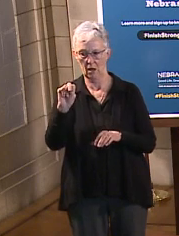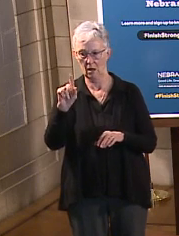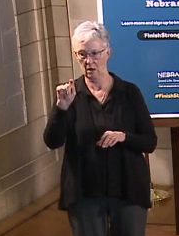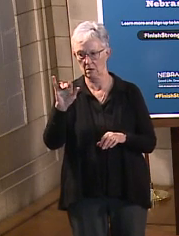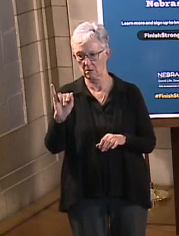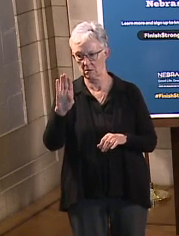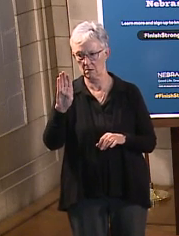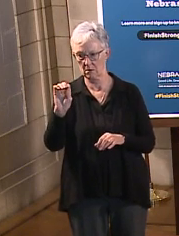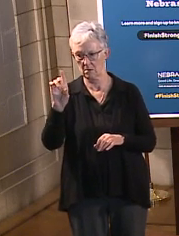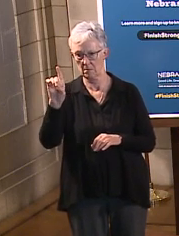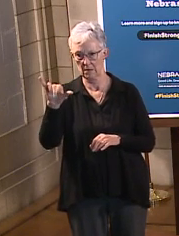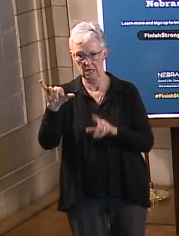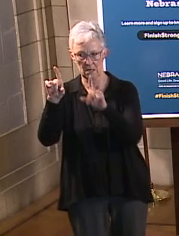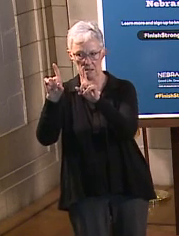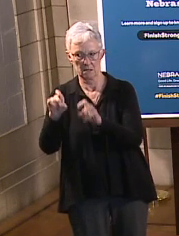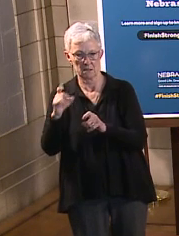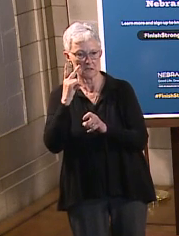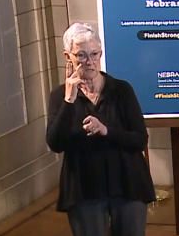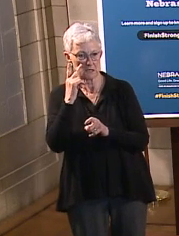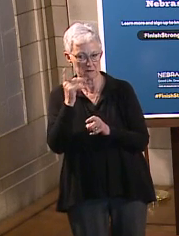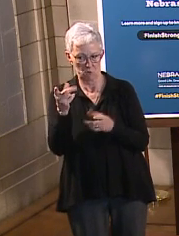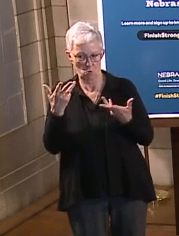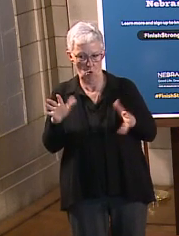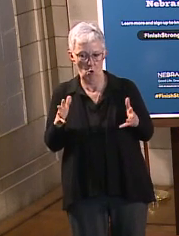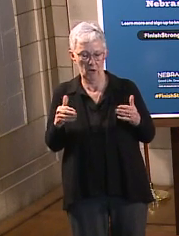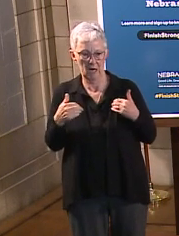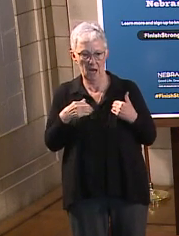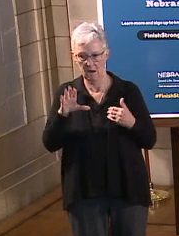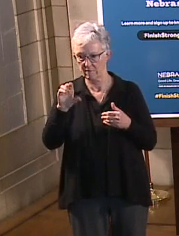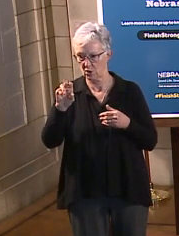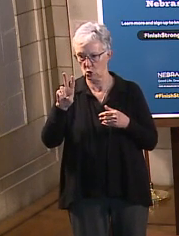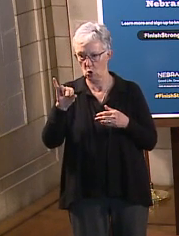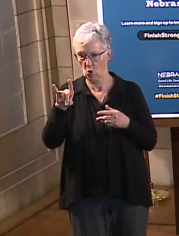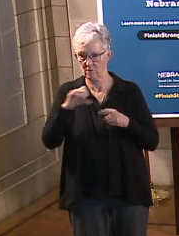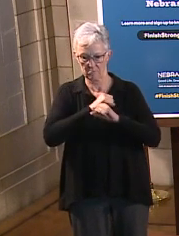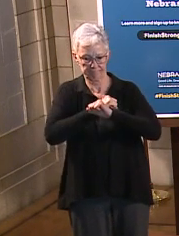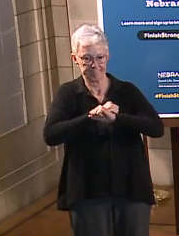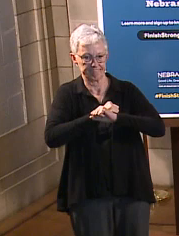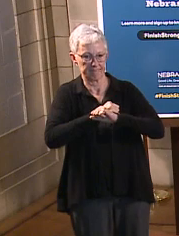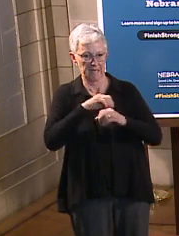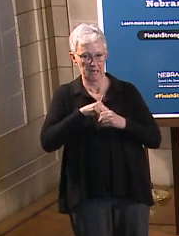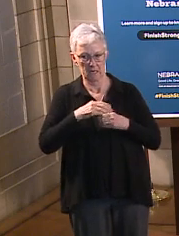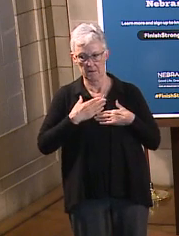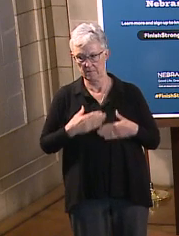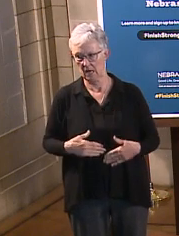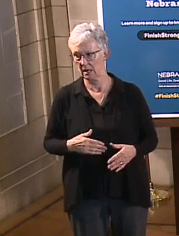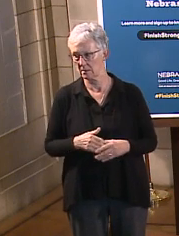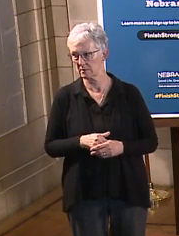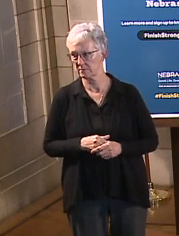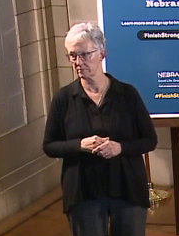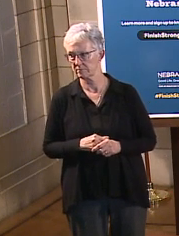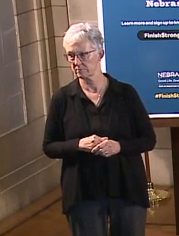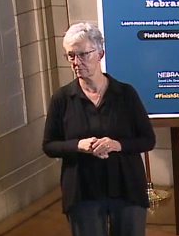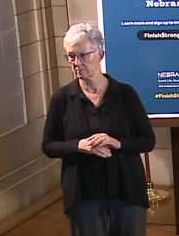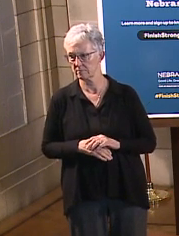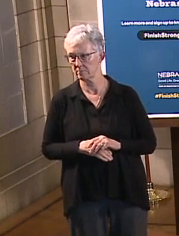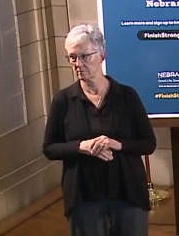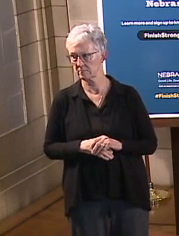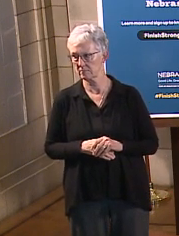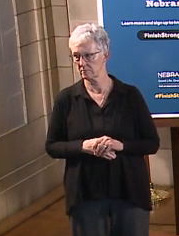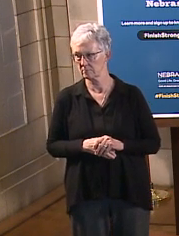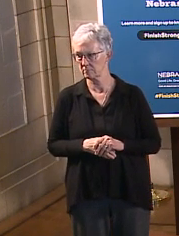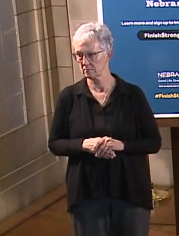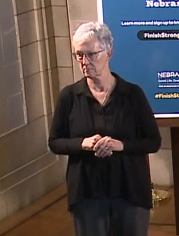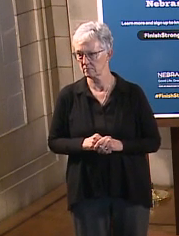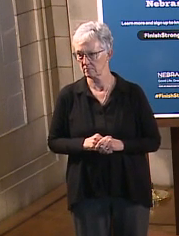pharmacies have antibody tests as well. Madison at 1011 says, I wanted to know more about vaccine availability in the state. Are we at a